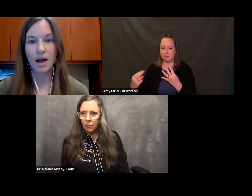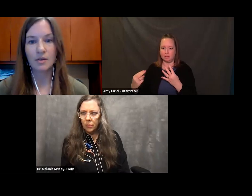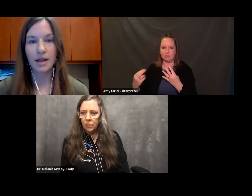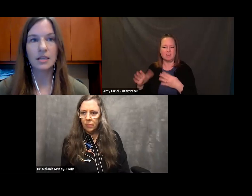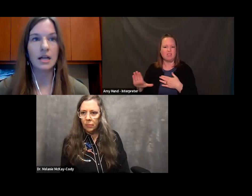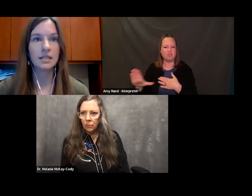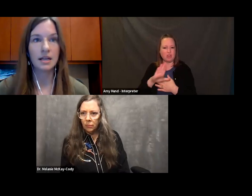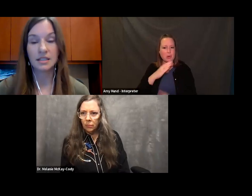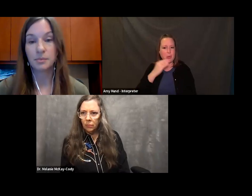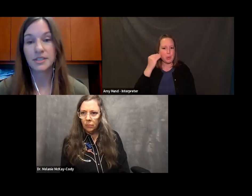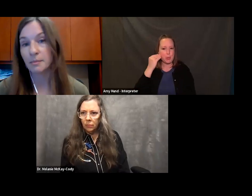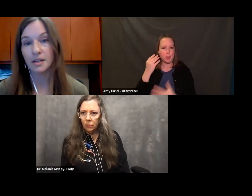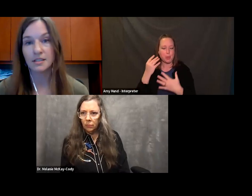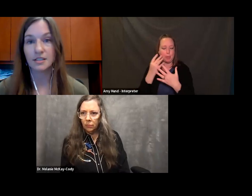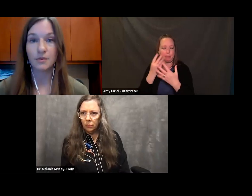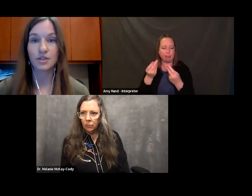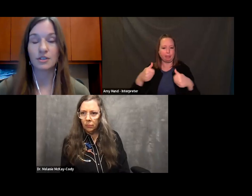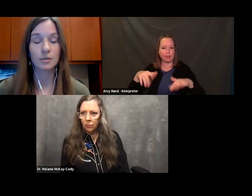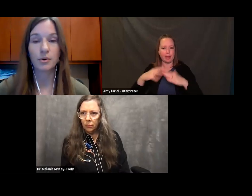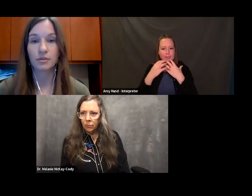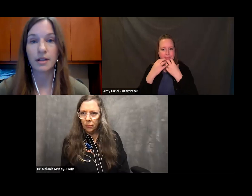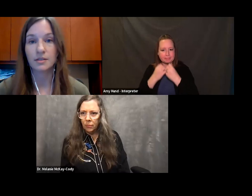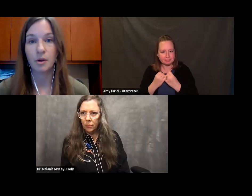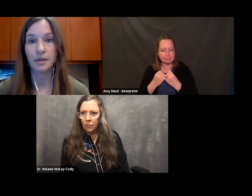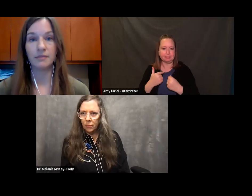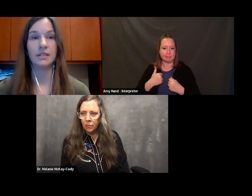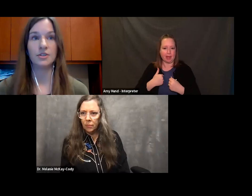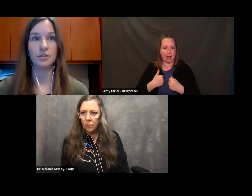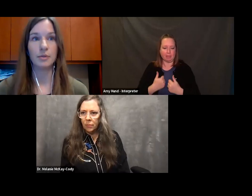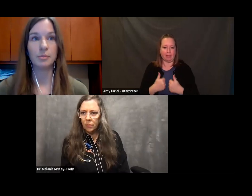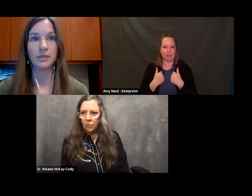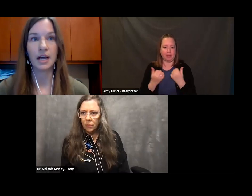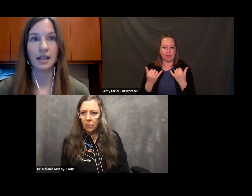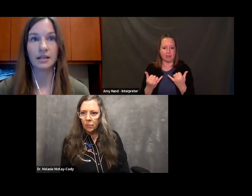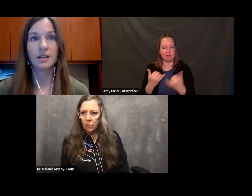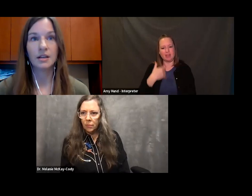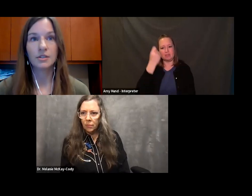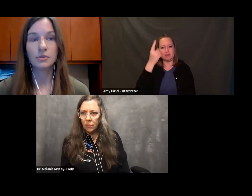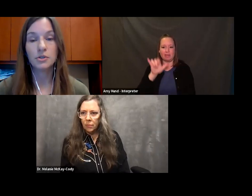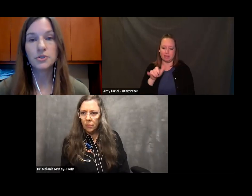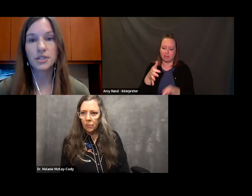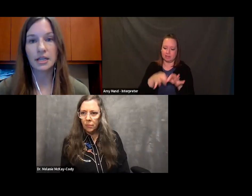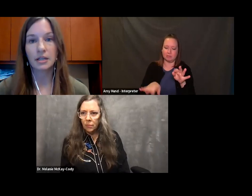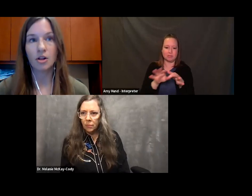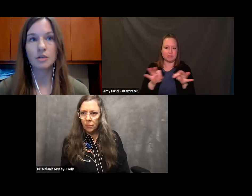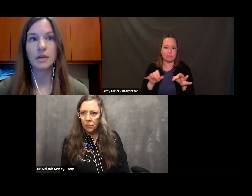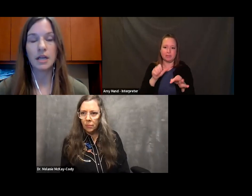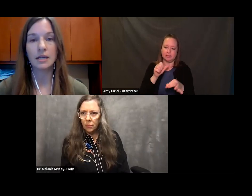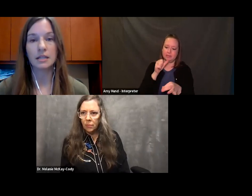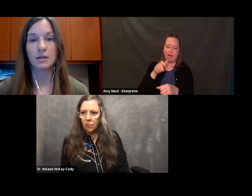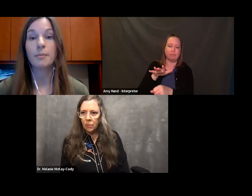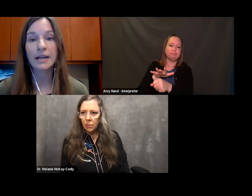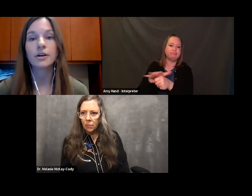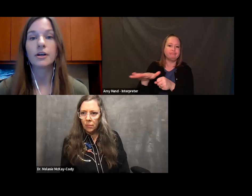And while I recognize that a simple statement isn't sufficient to support the rights and well-being of Indigenous peoples, I like to use this land acknowledgement